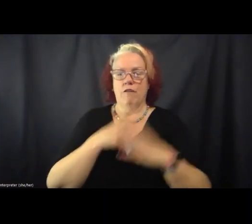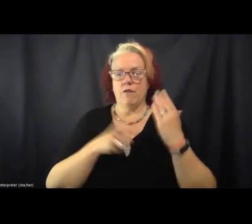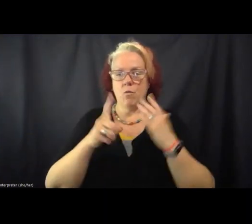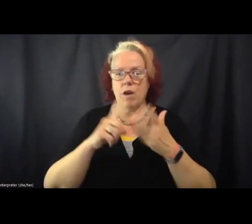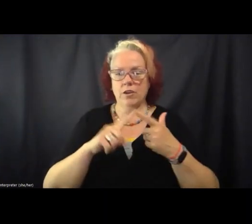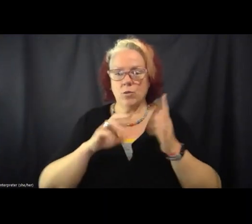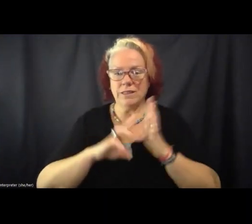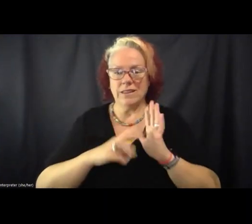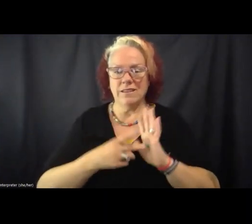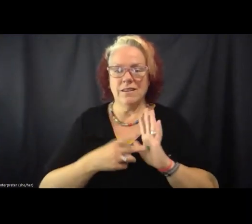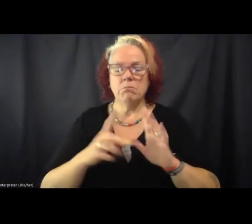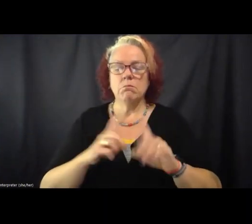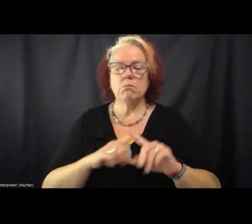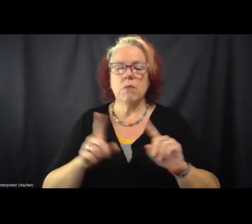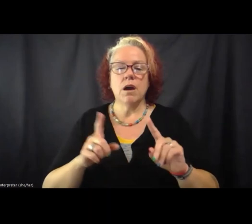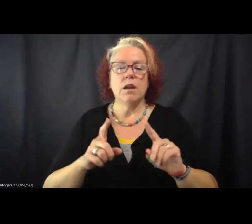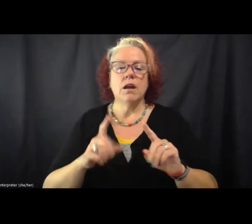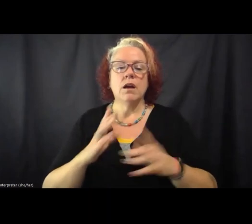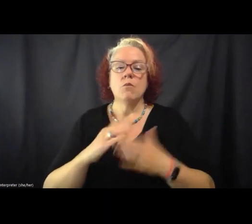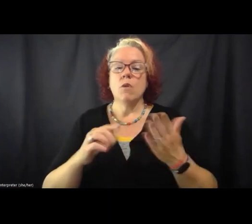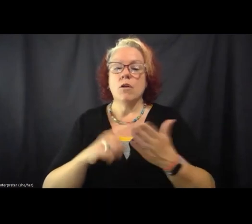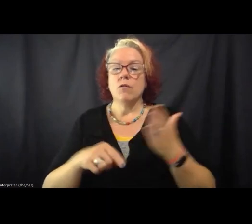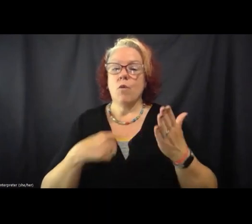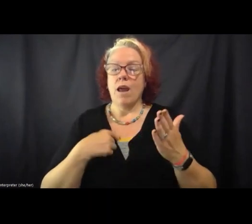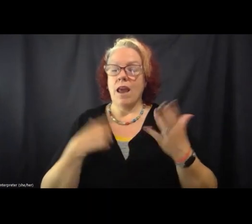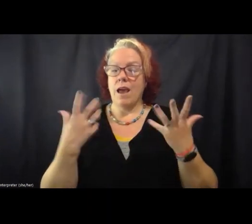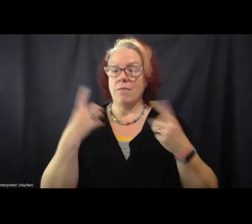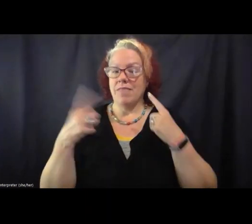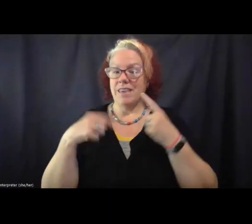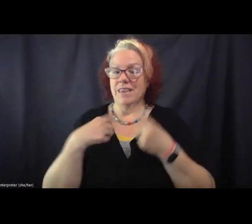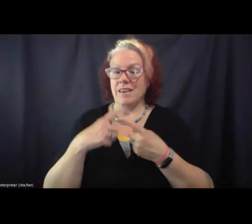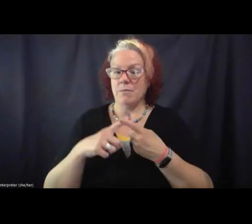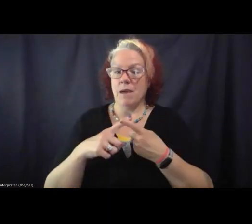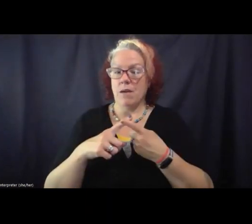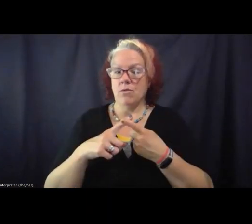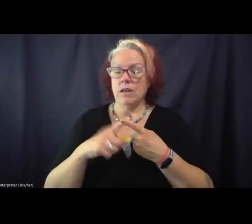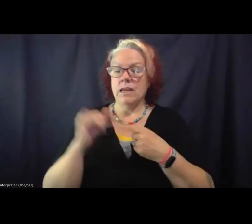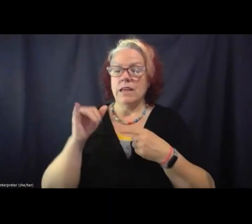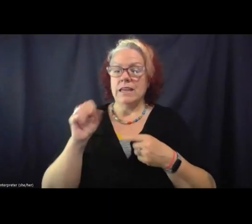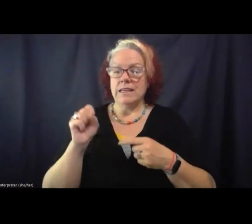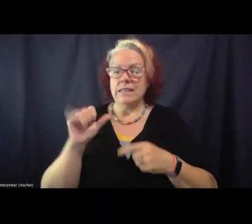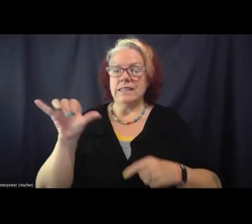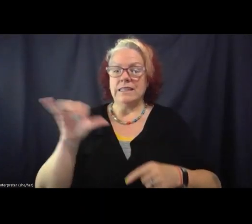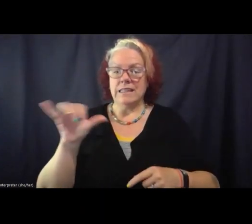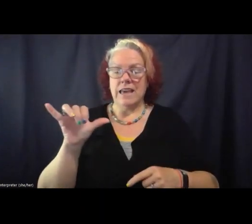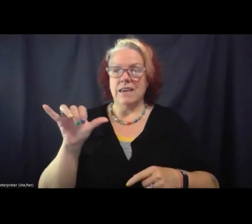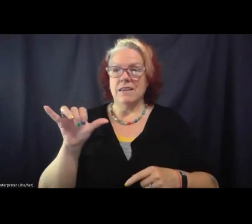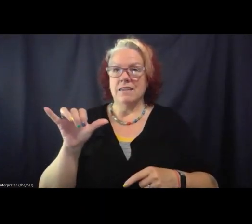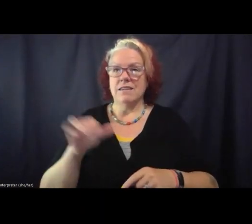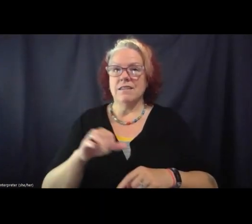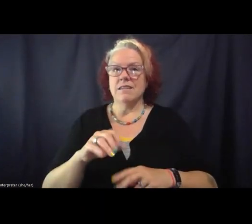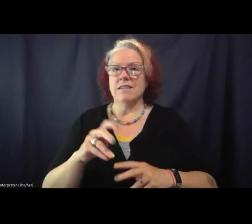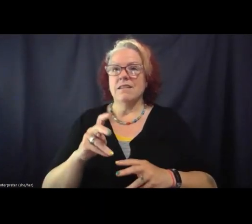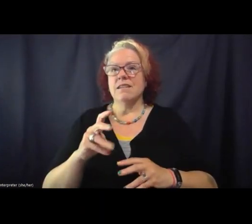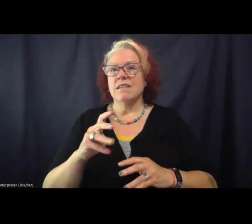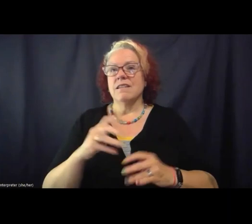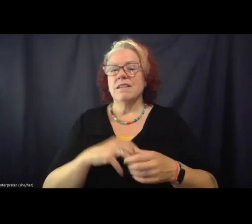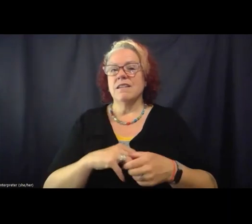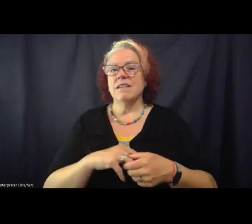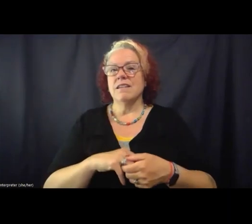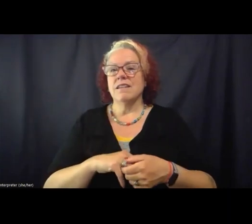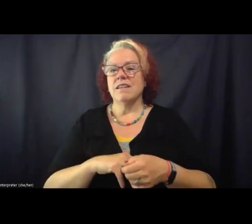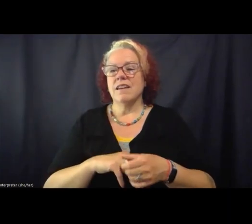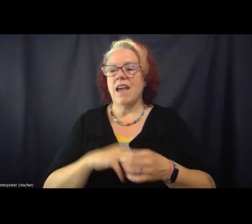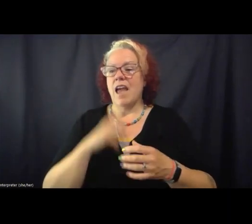part of what I'm thinking about is like, um, and, and really prompted